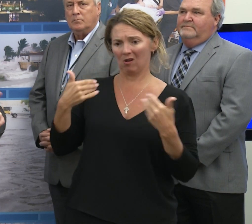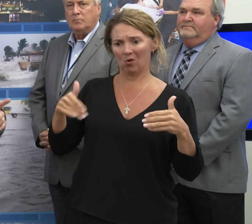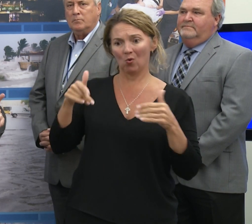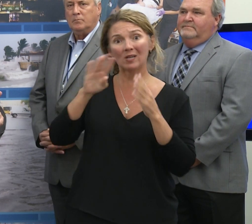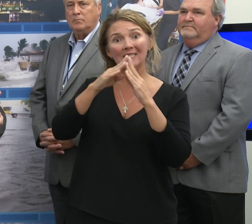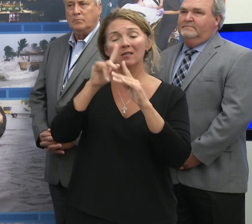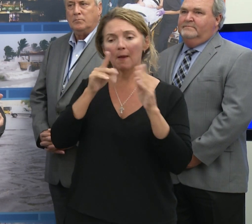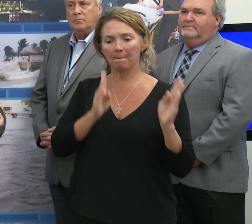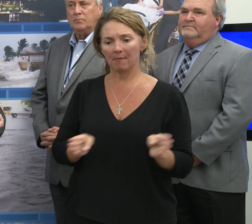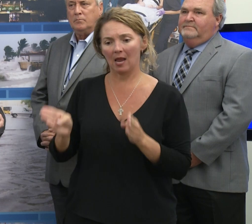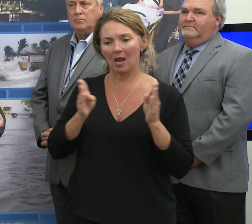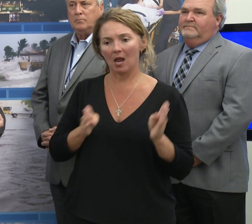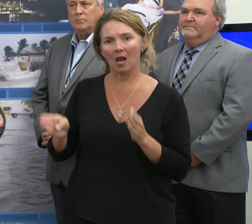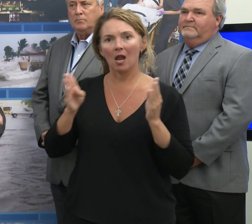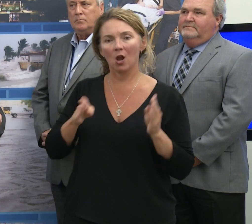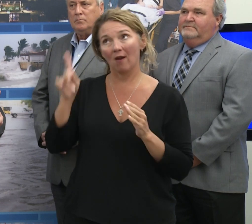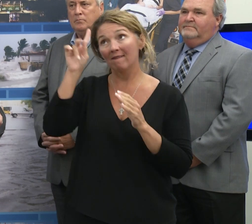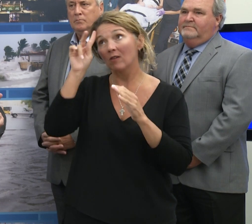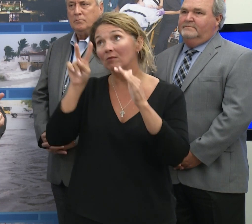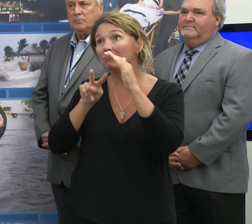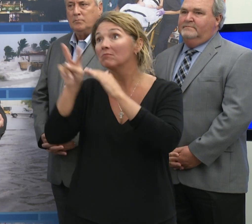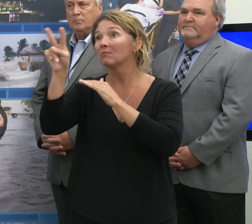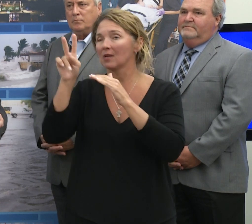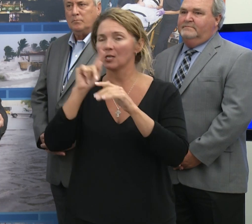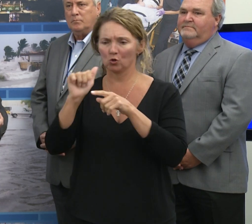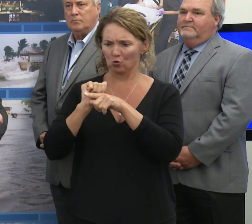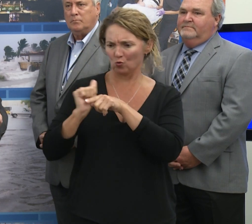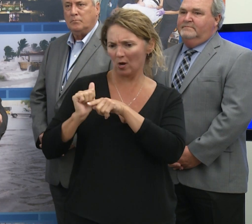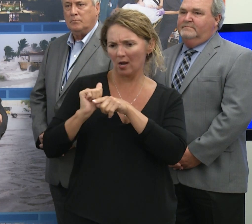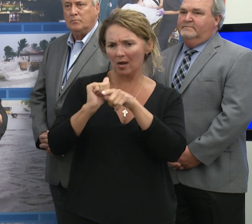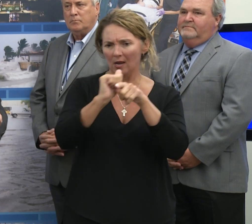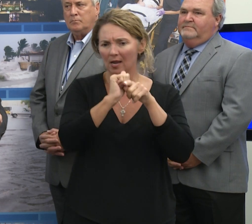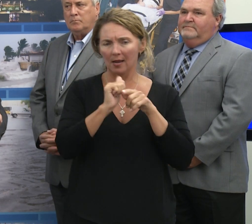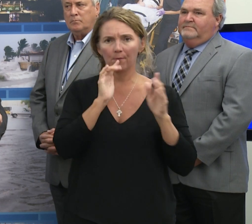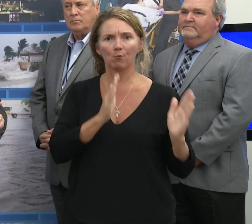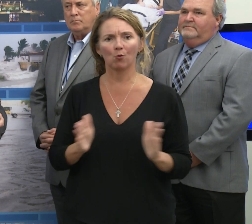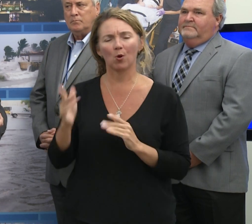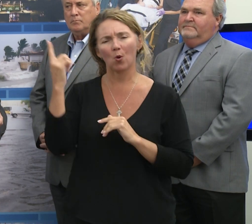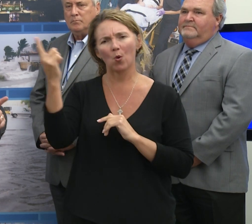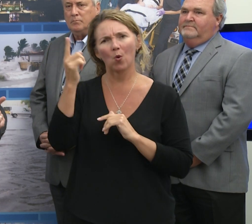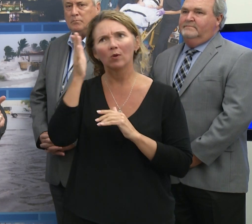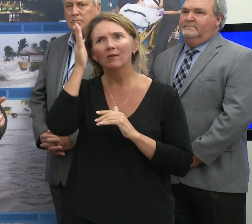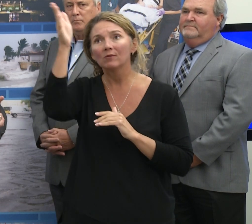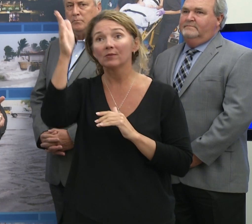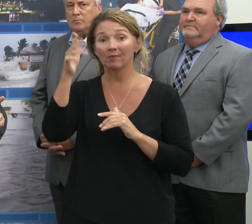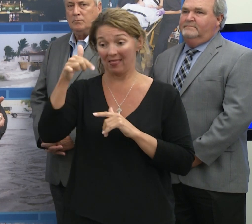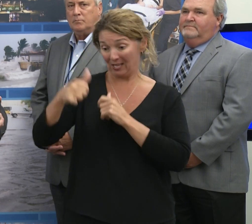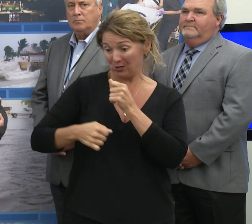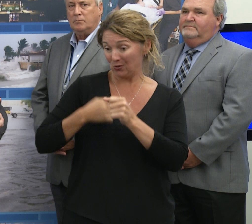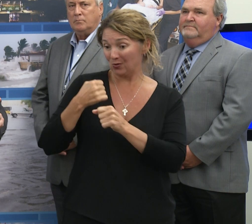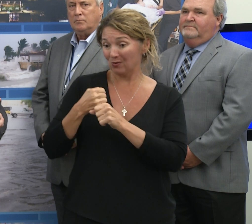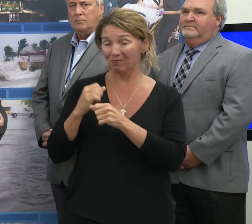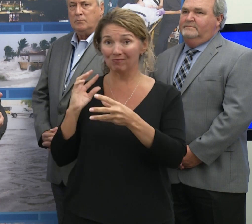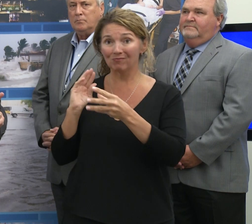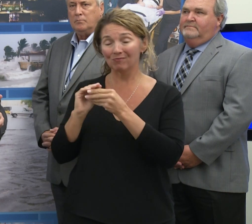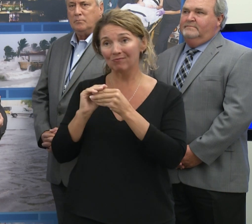city that prepares for these events and that trains hard. We spend a good part of the year